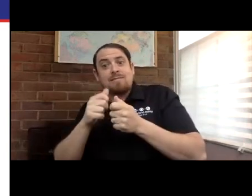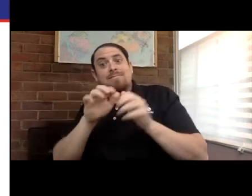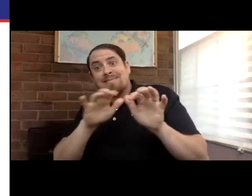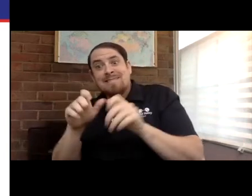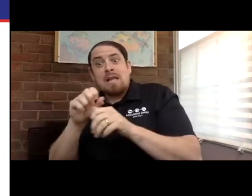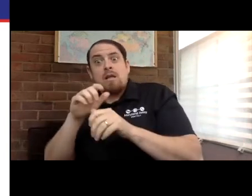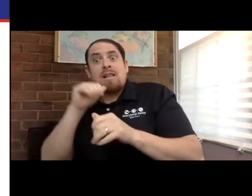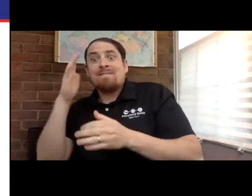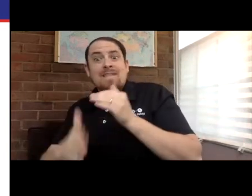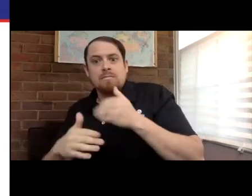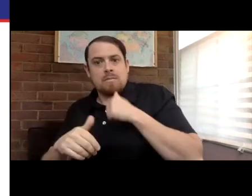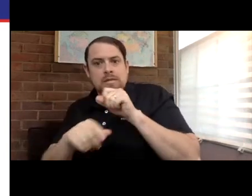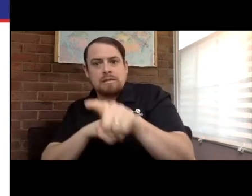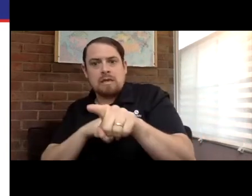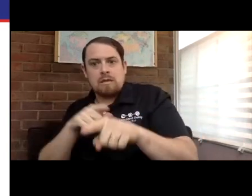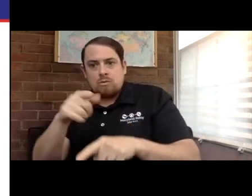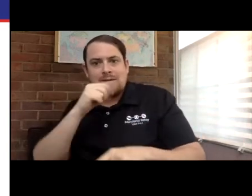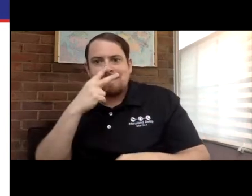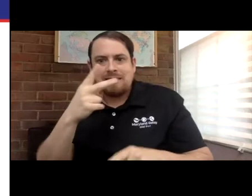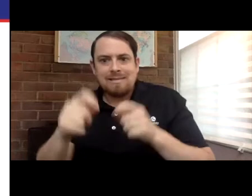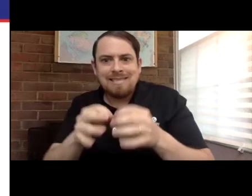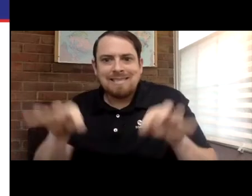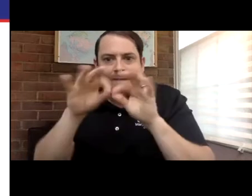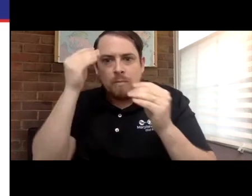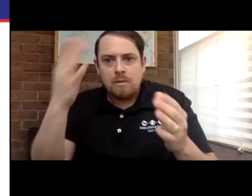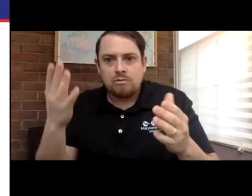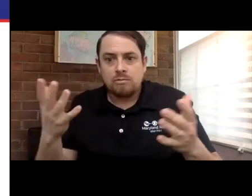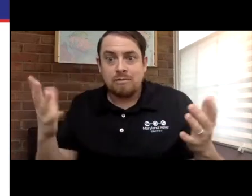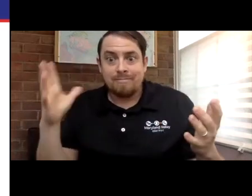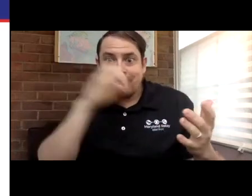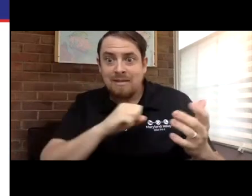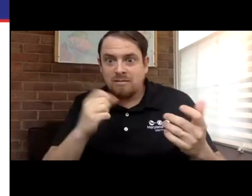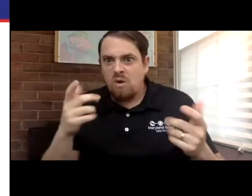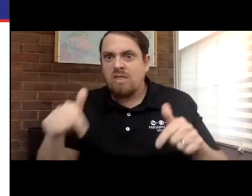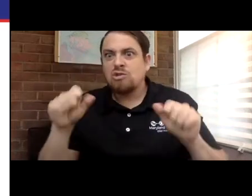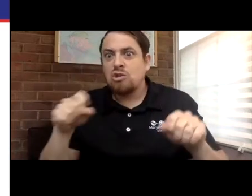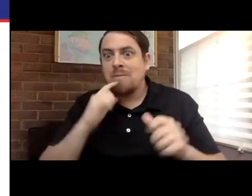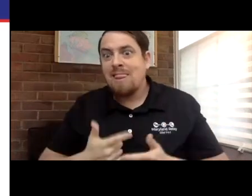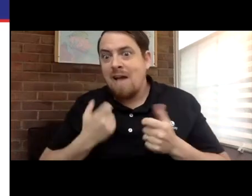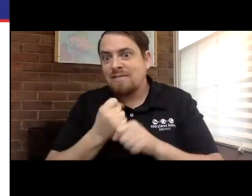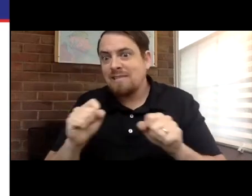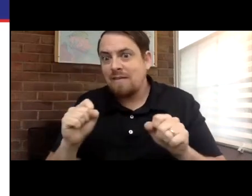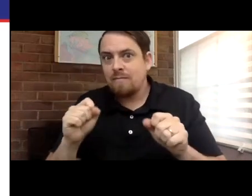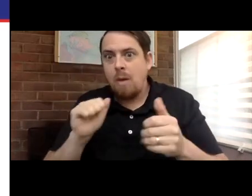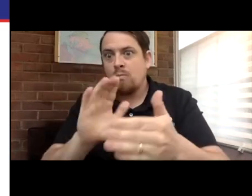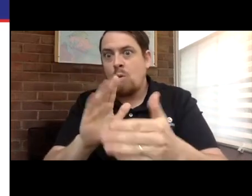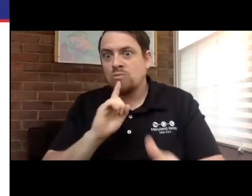last character you type and have more information than they would if it was a text message where the person didn't get to press send. This